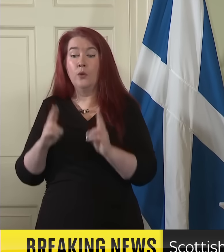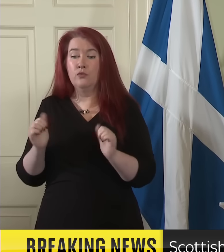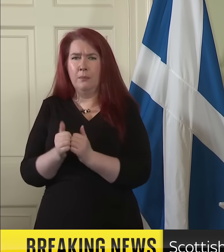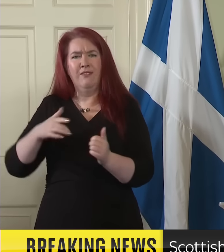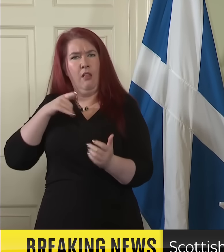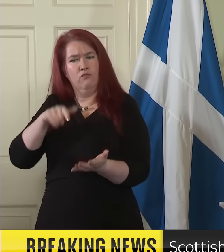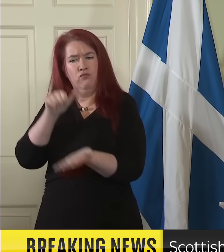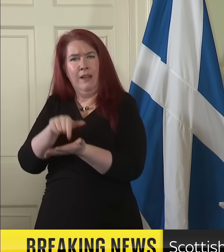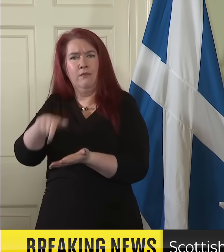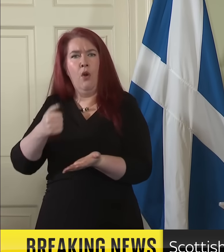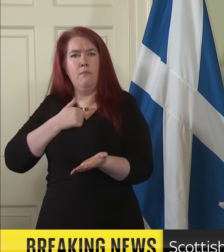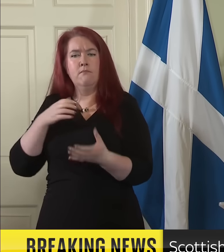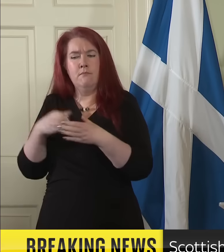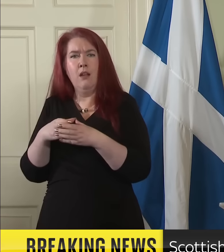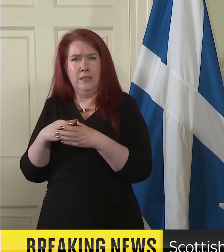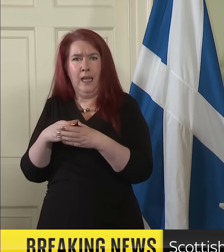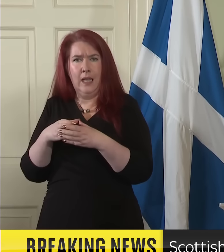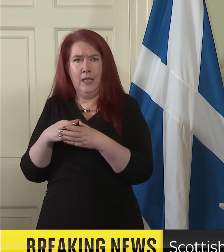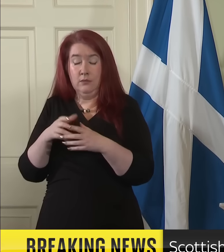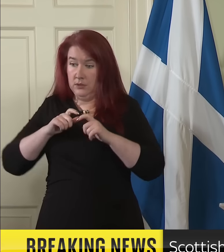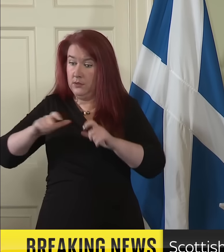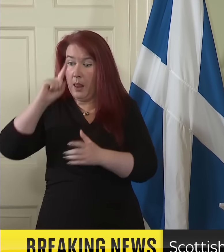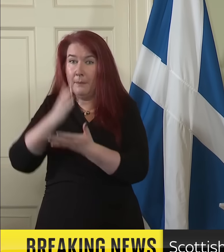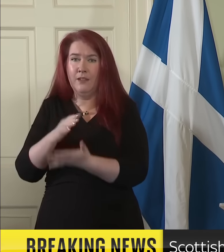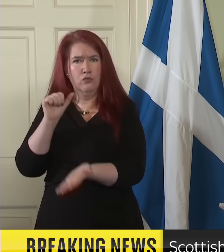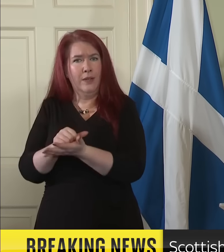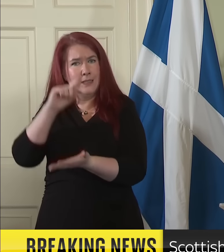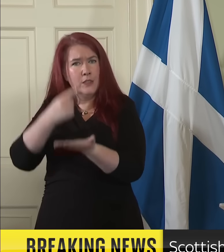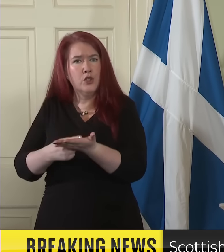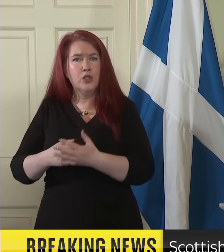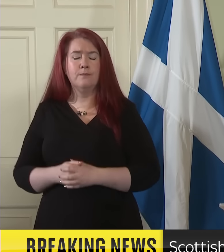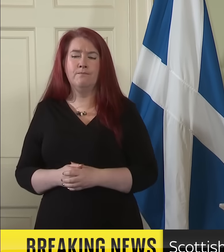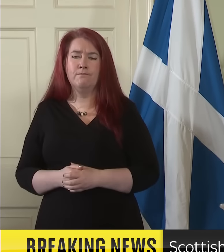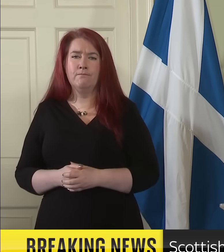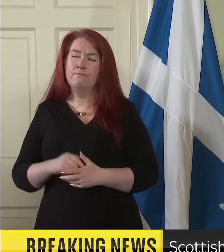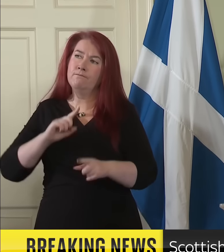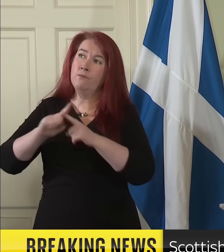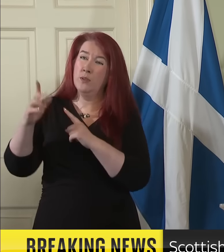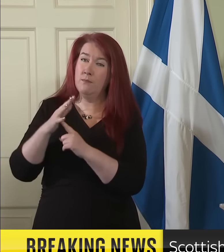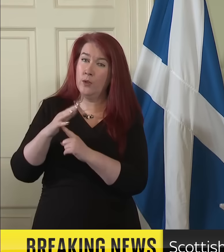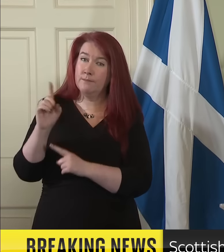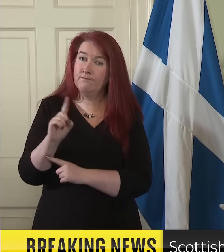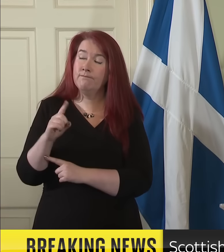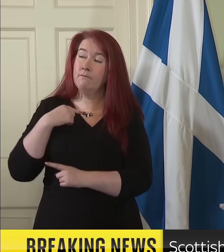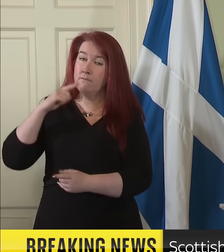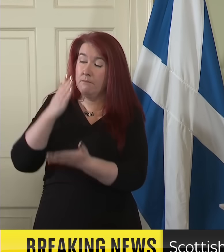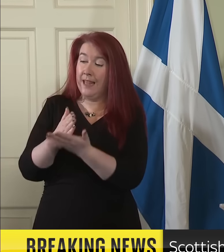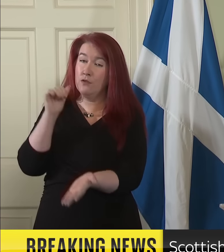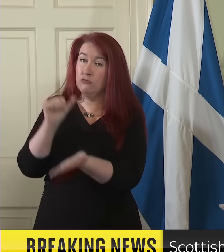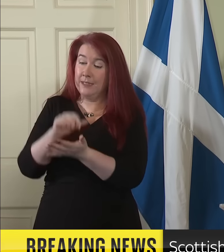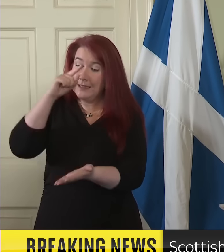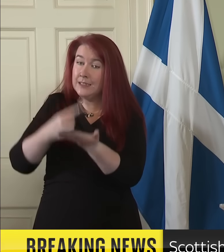I lead. And I still do believe that to be the case. But most importantly, I believe it was the right decision